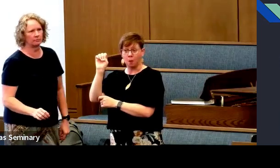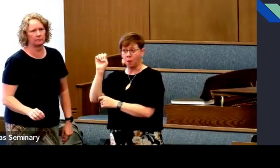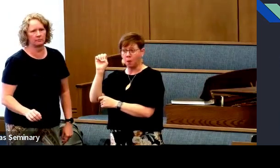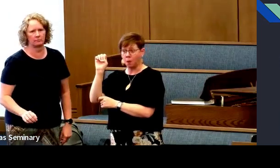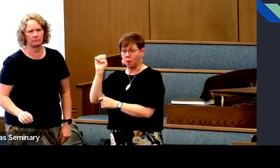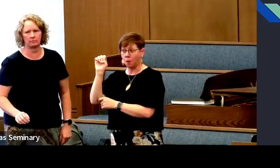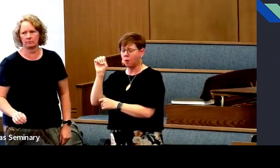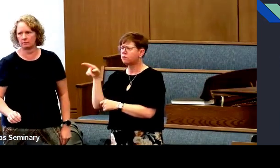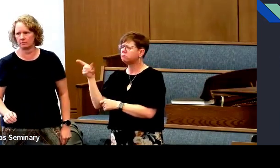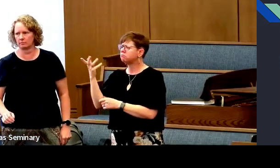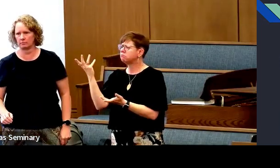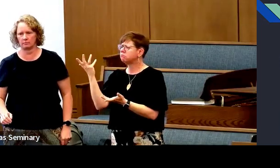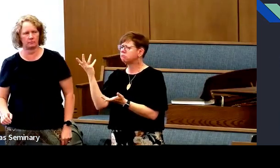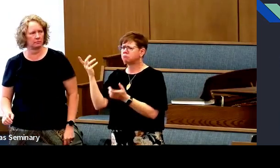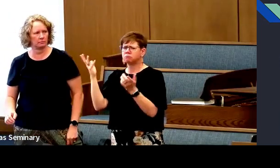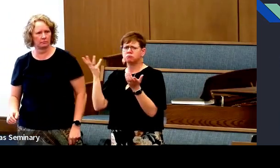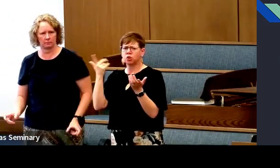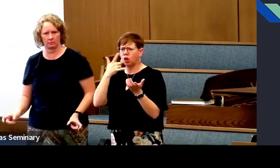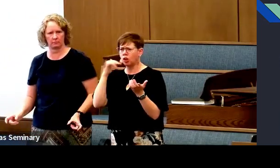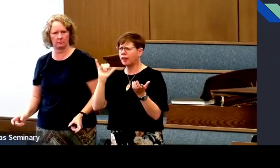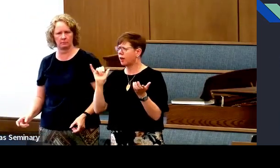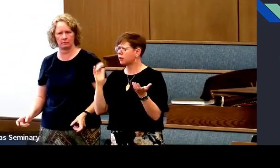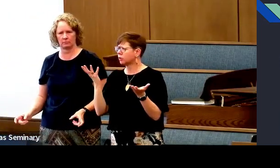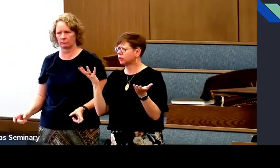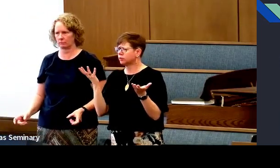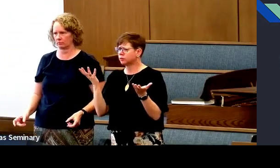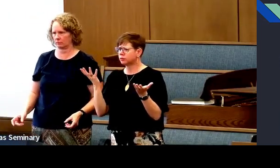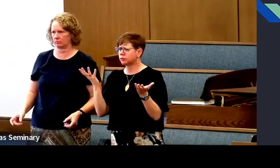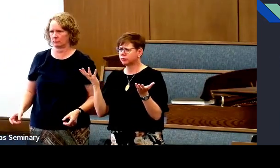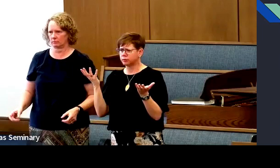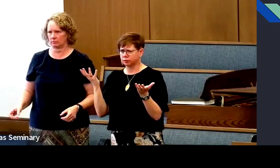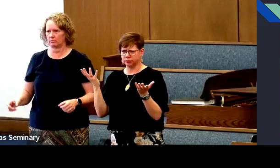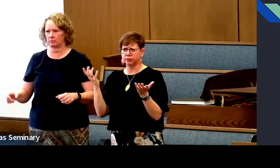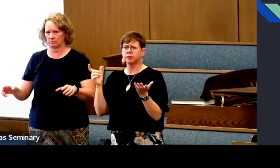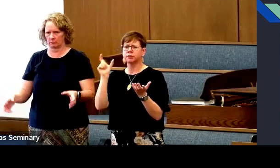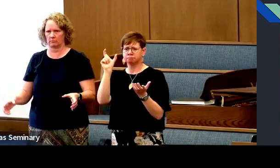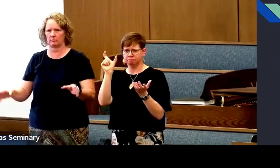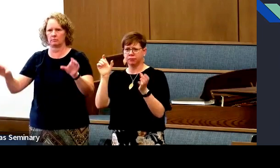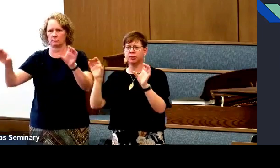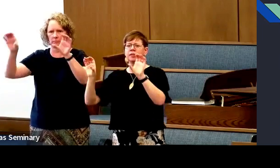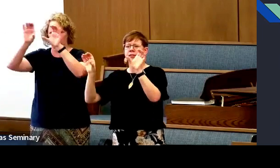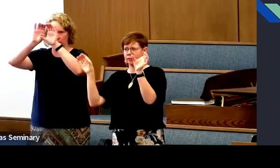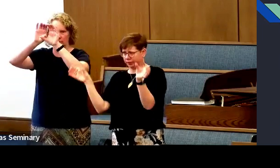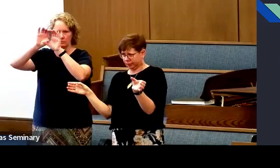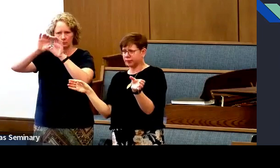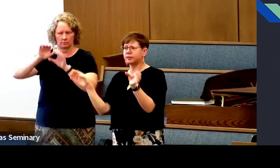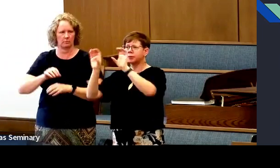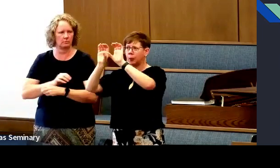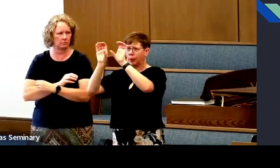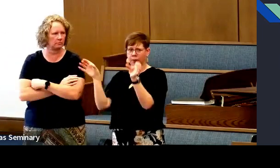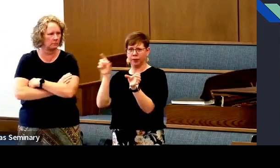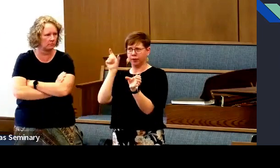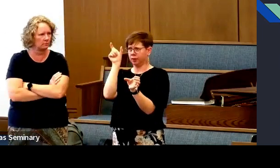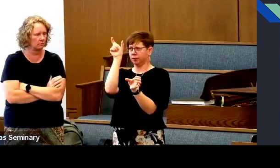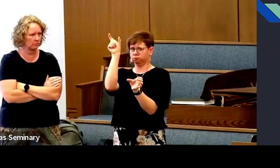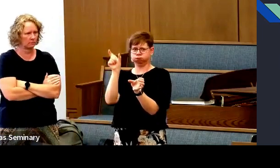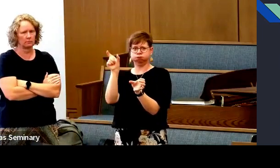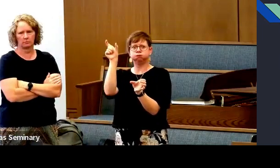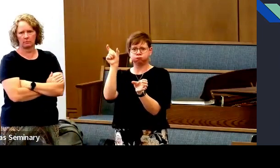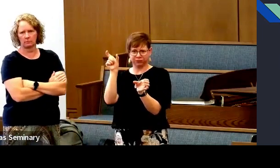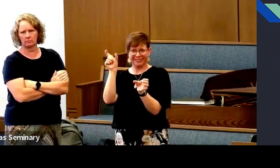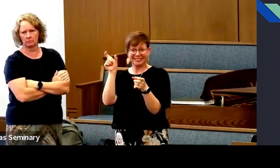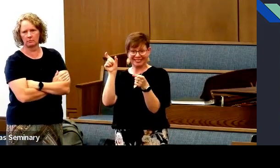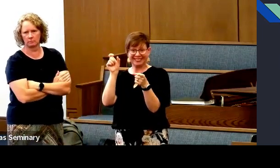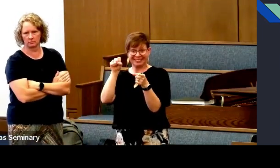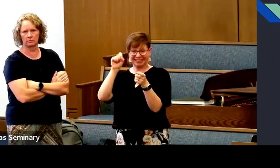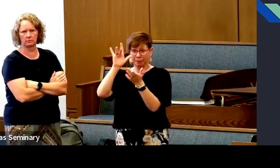So, we talk about this, there's a word that's called keystone. What does a keystone look like? Right. It's the